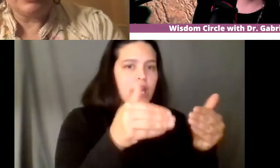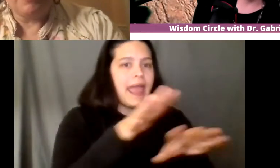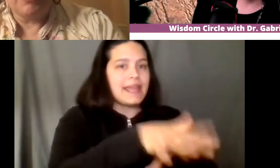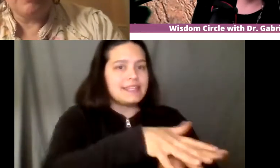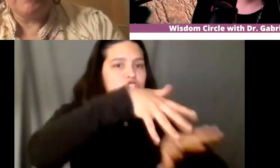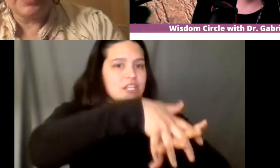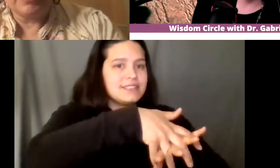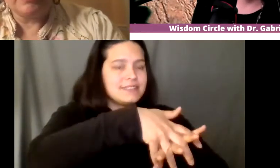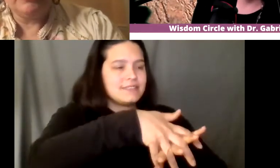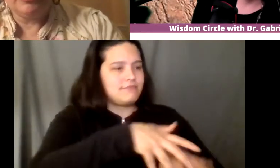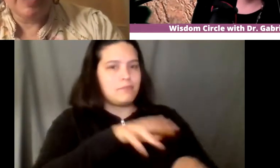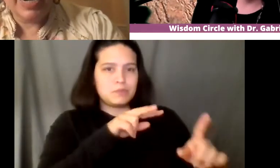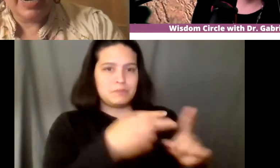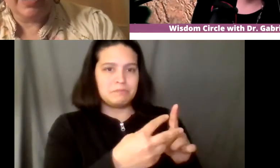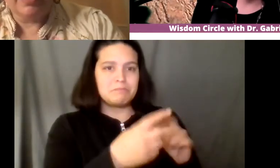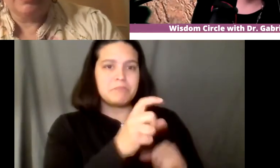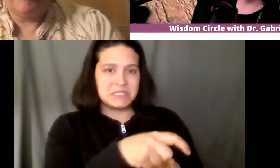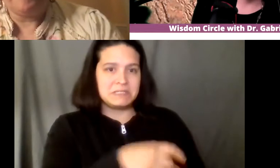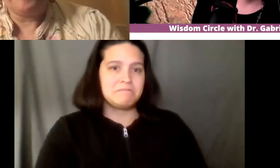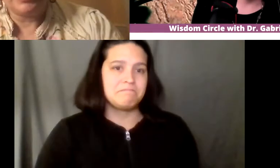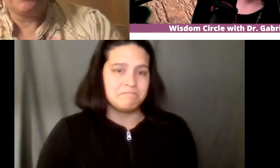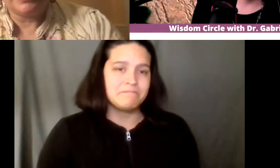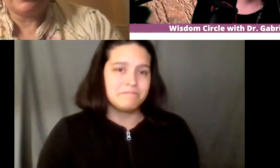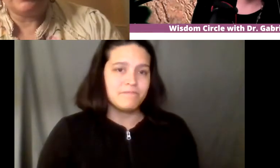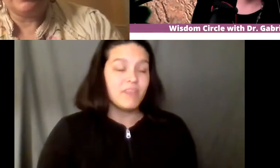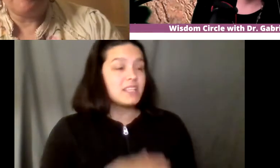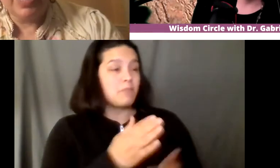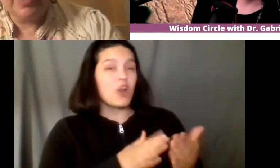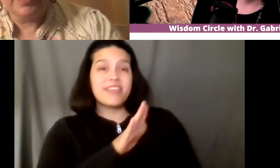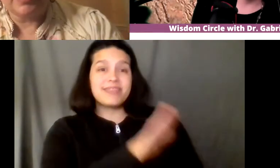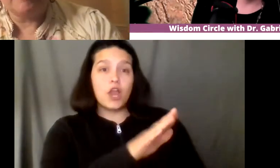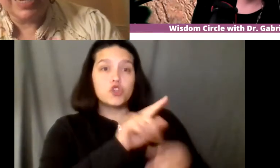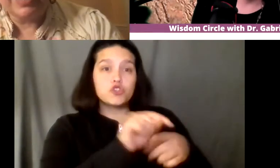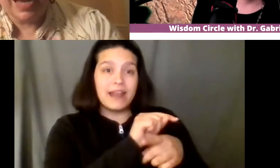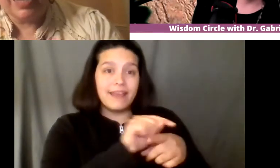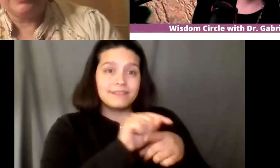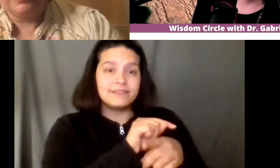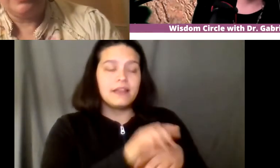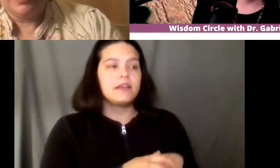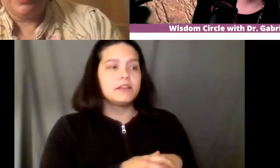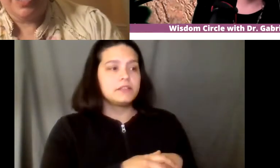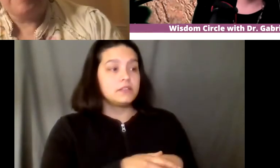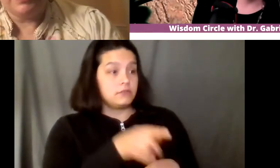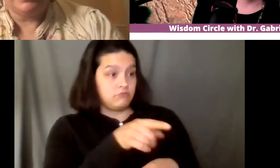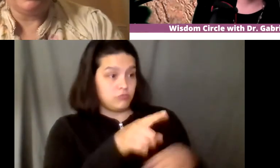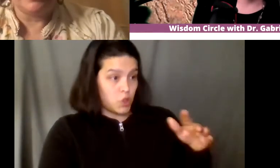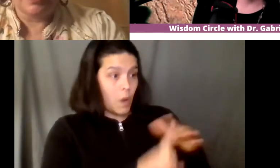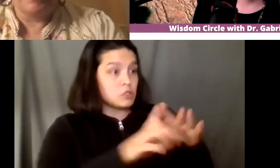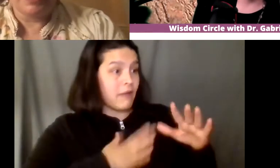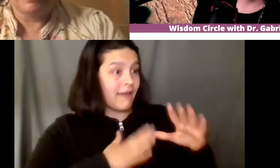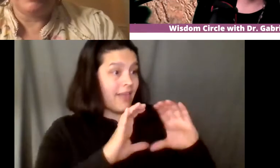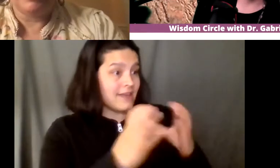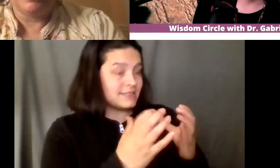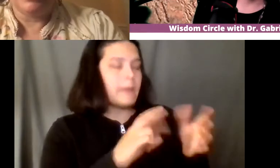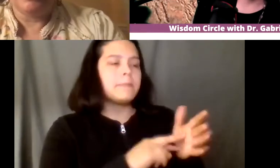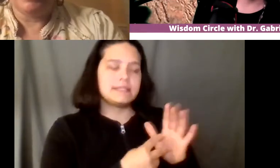it's part of their training um that that being there um makes that happen it's not